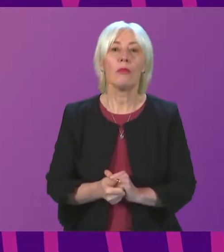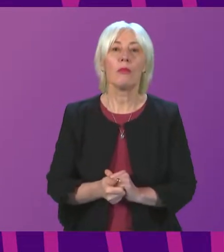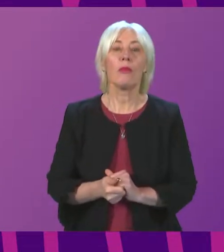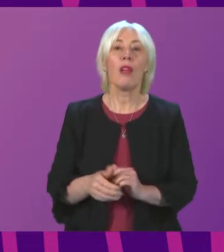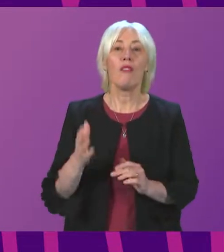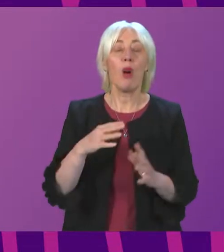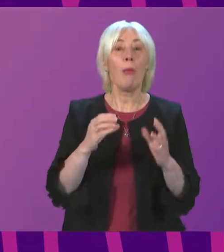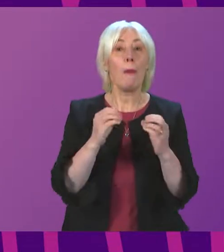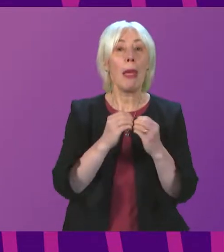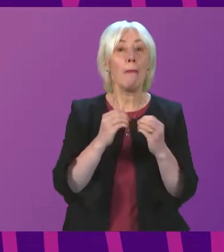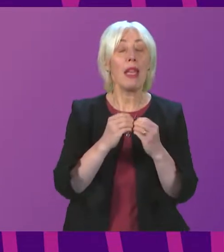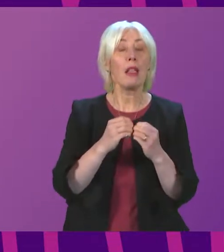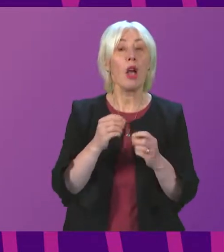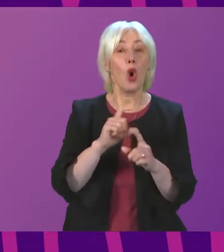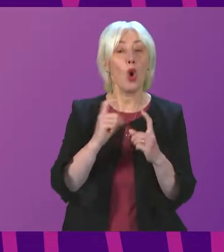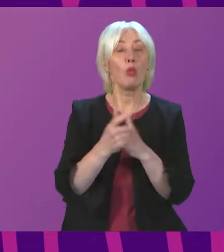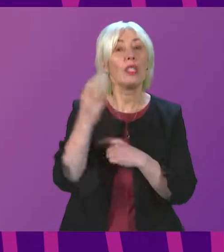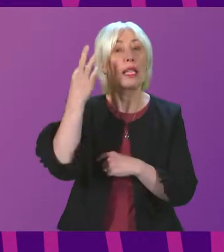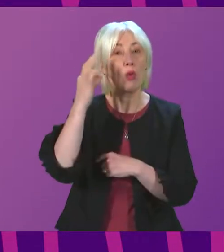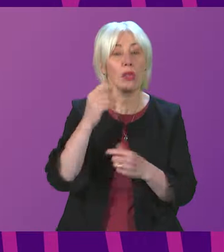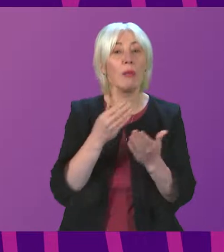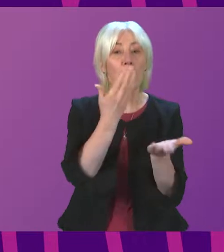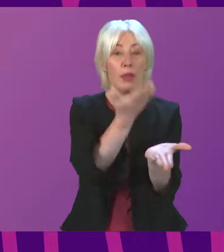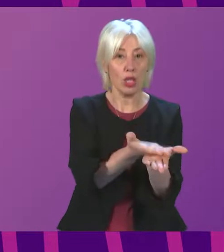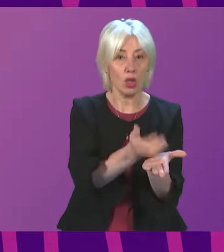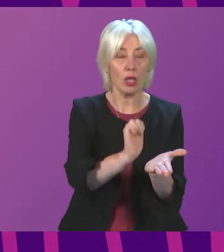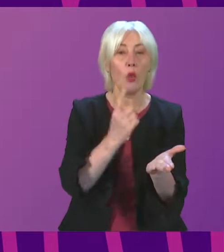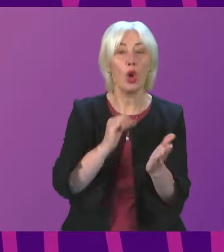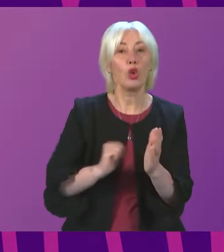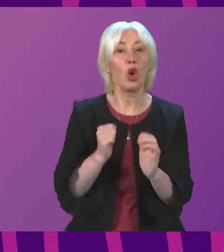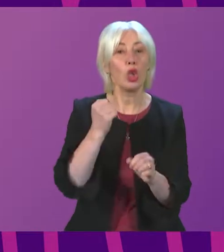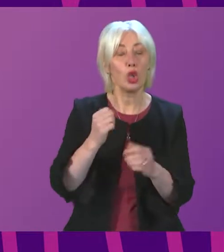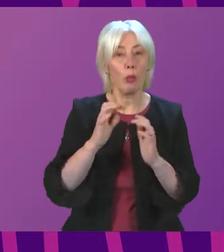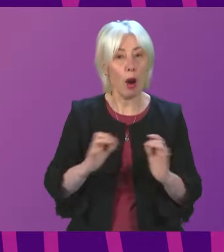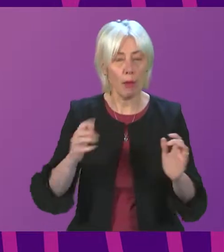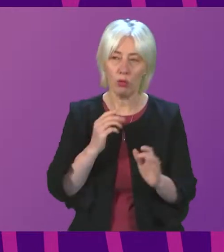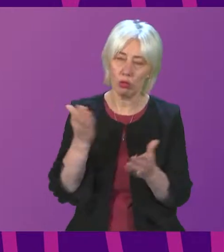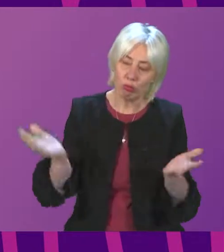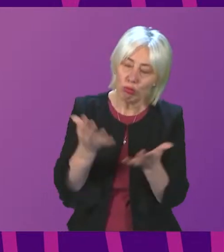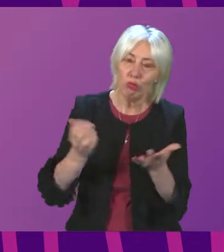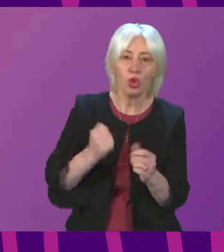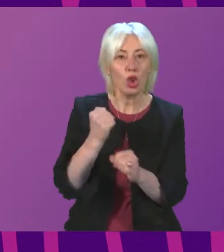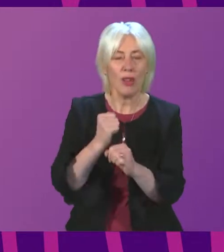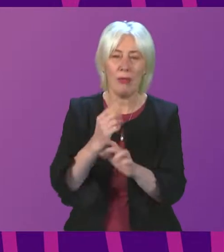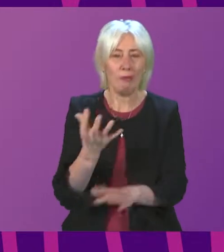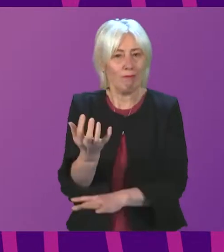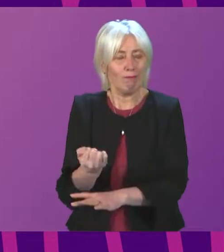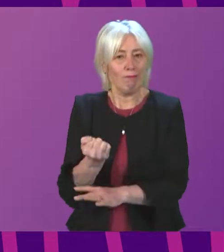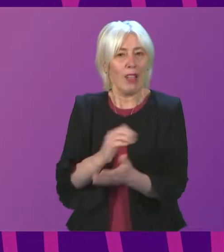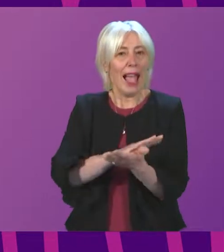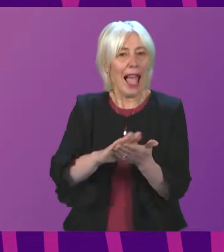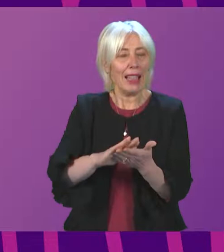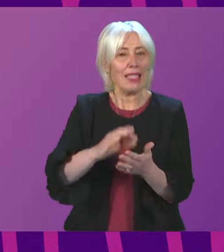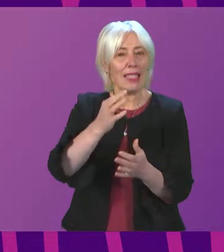Becula Community Council. The petition calls on the Scottish Parliament to urge the Scottish Government to halt Highlands and Islands